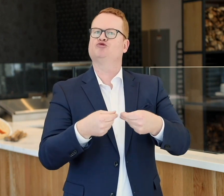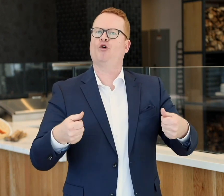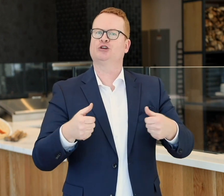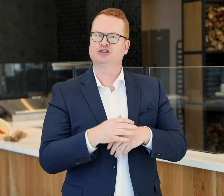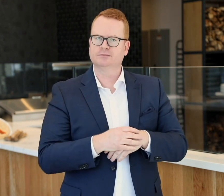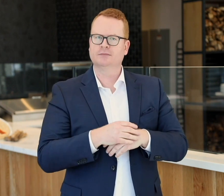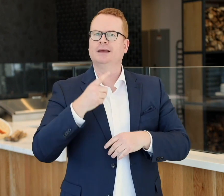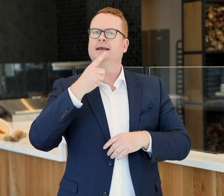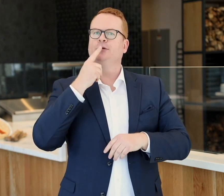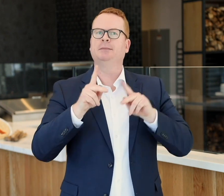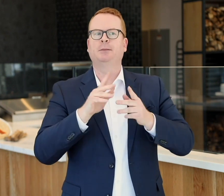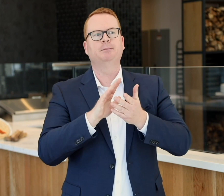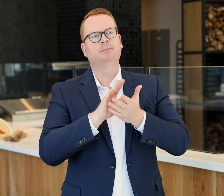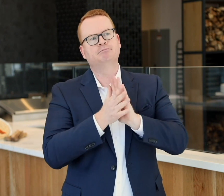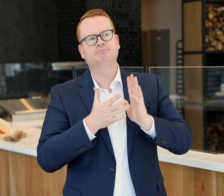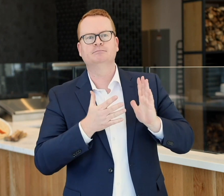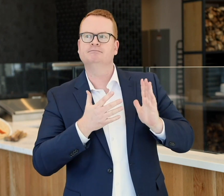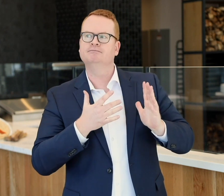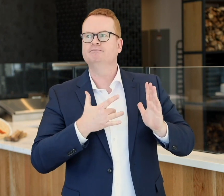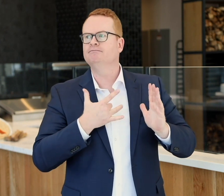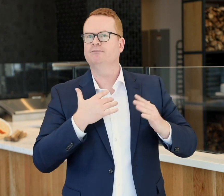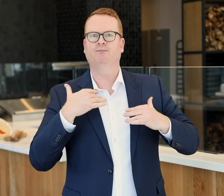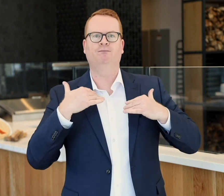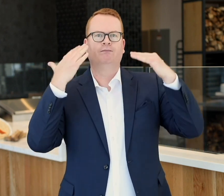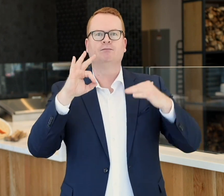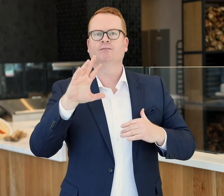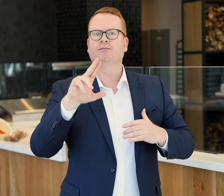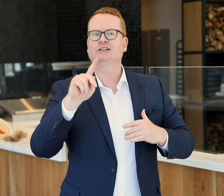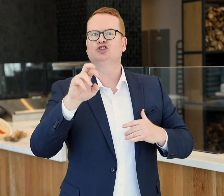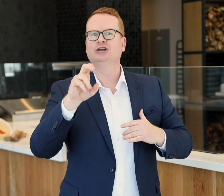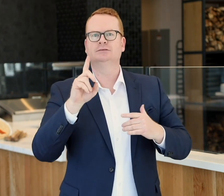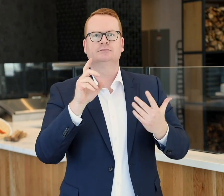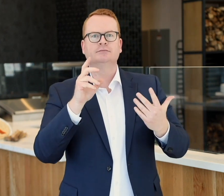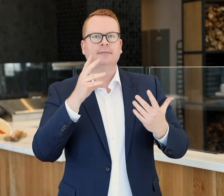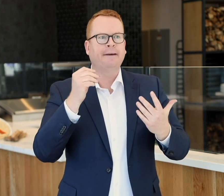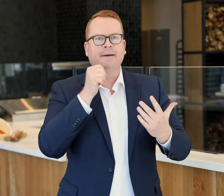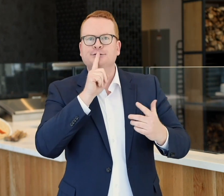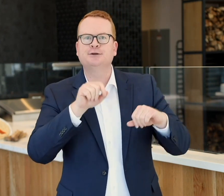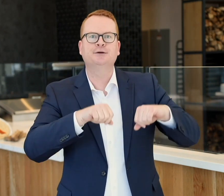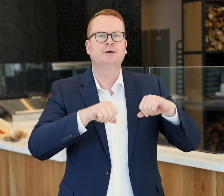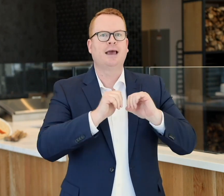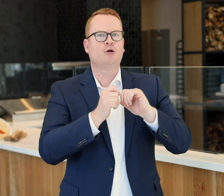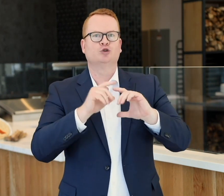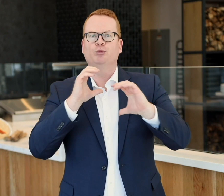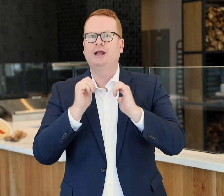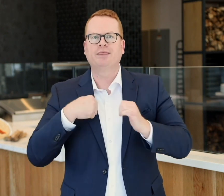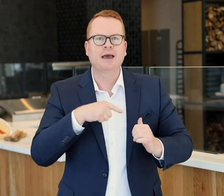Hearing people tend to feel flustered and uncertain of how to communicate with